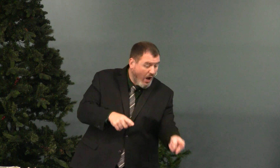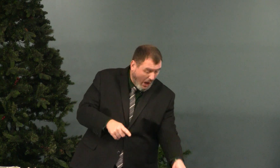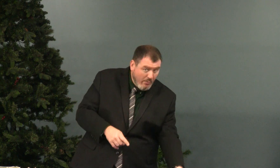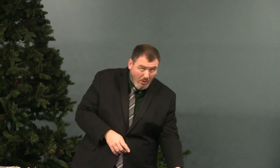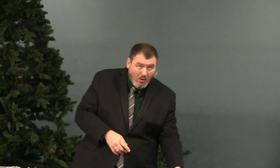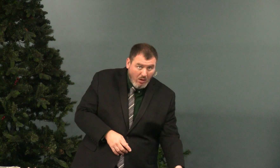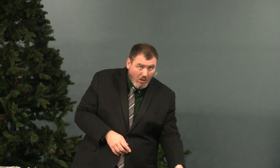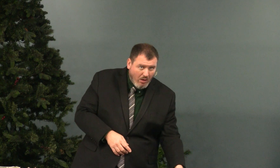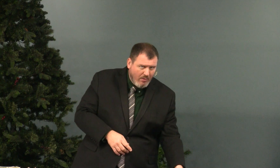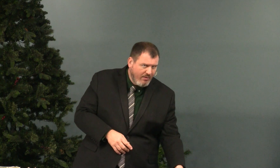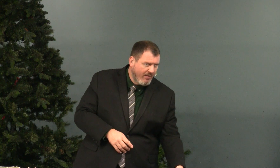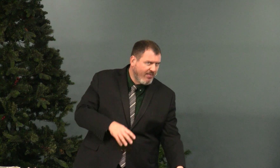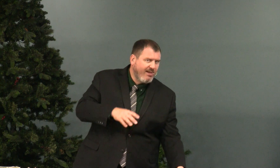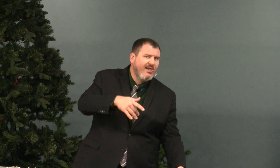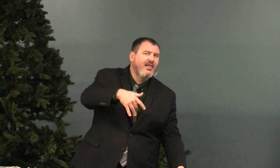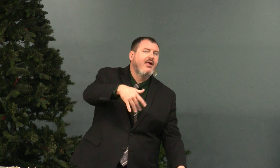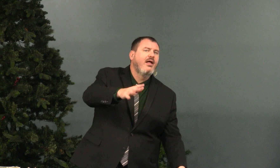If you see somebody drop something